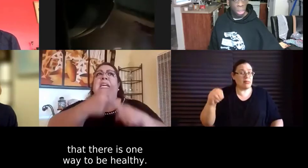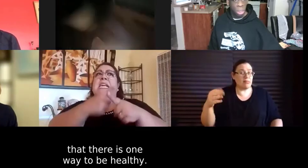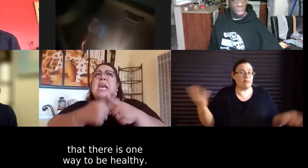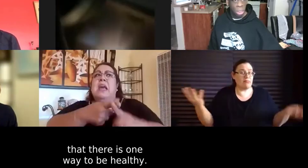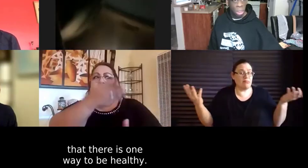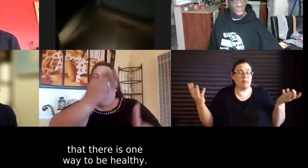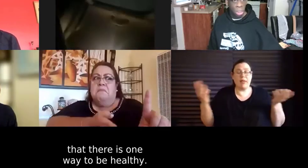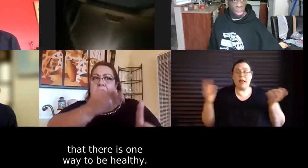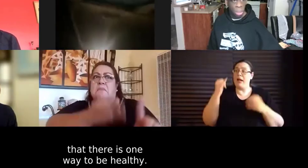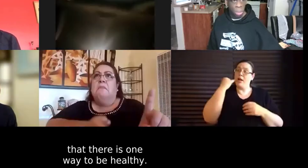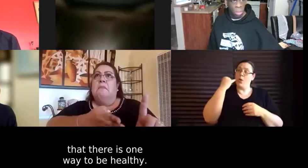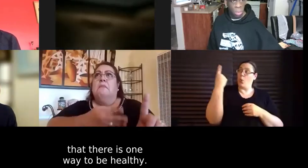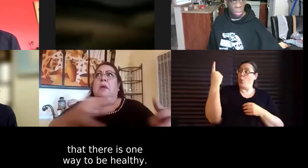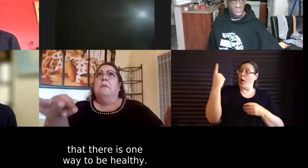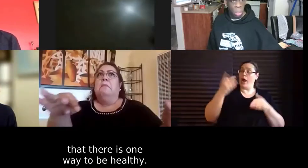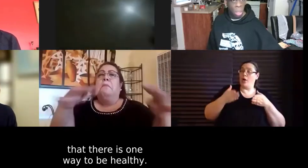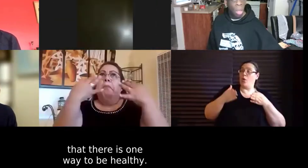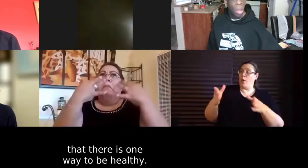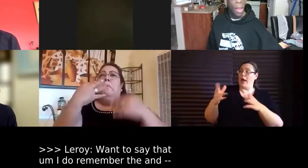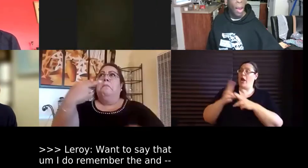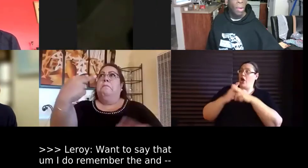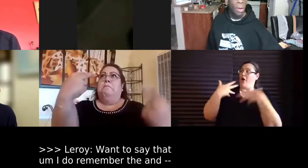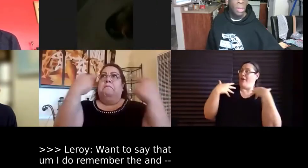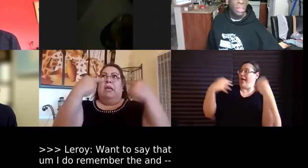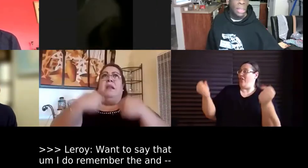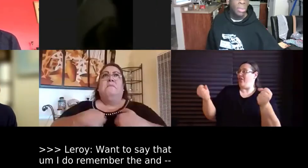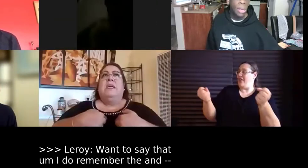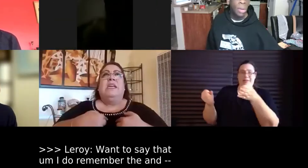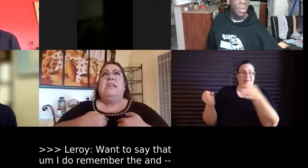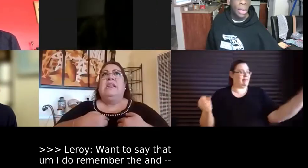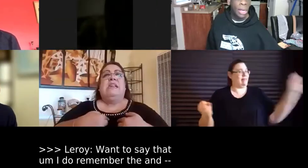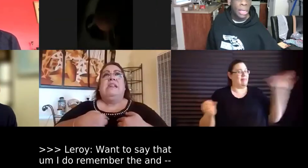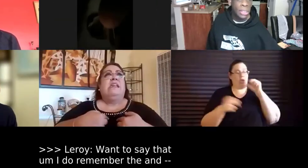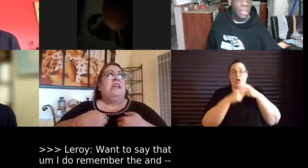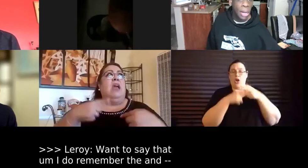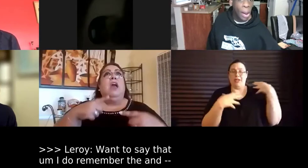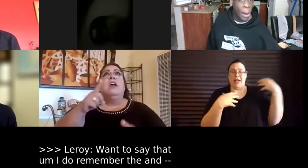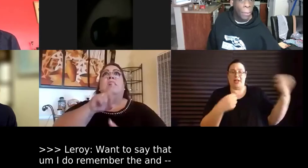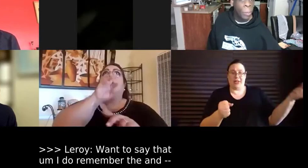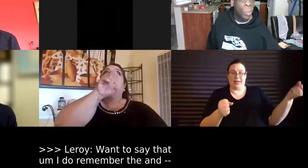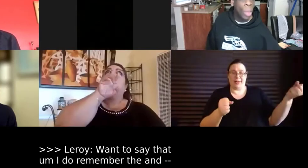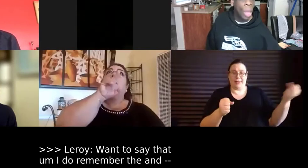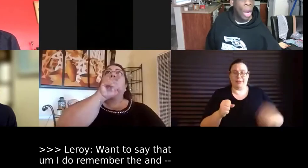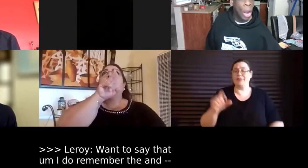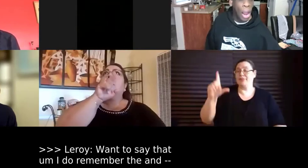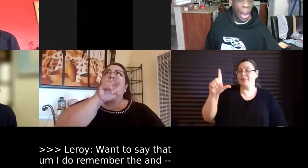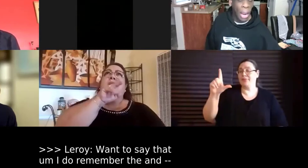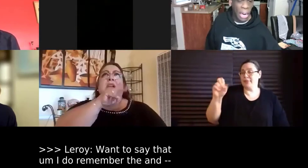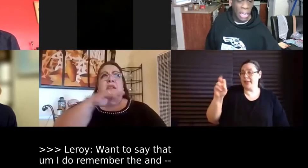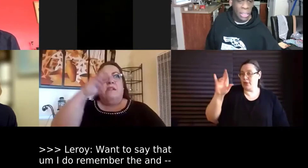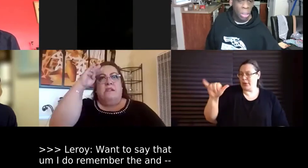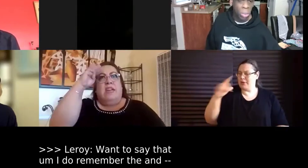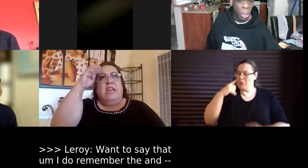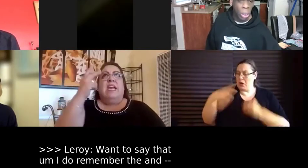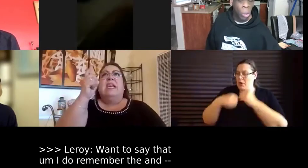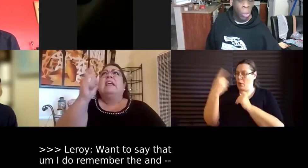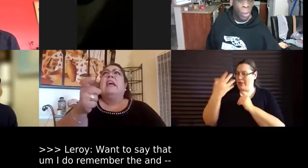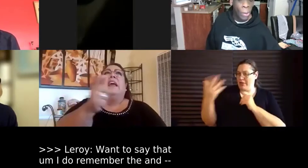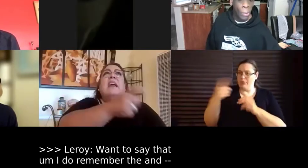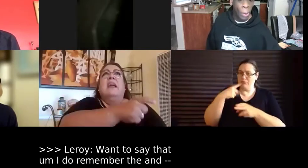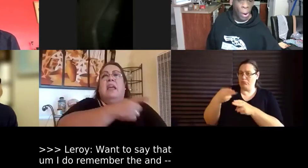way to be healthy yeah i want to say very quickly is that um i i do